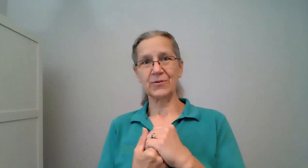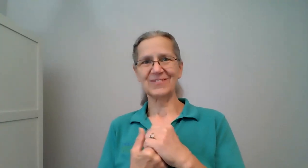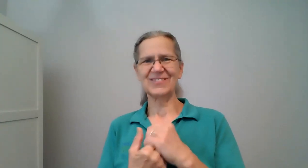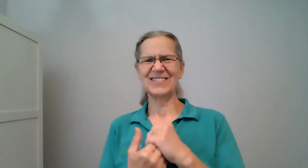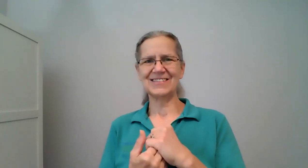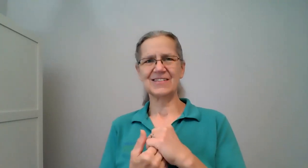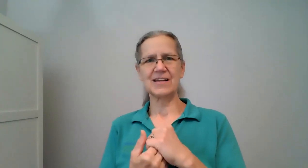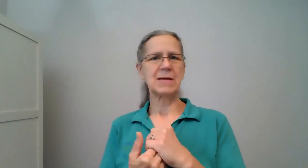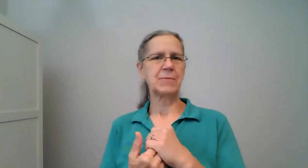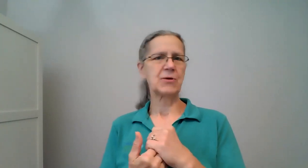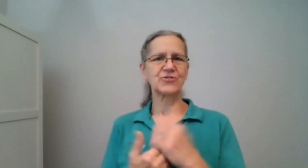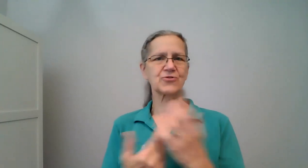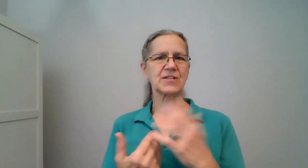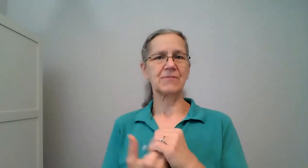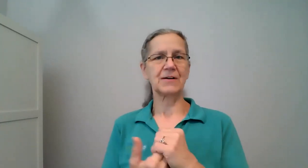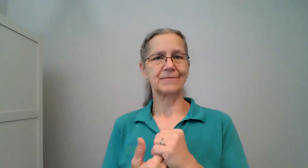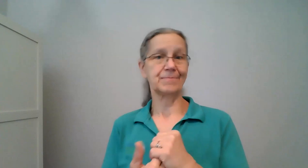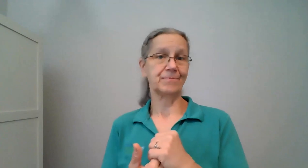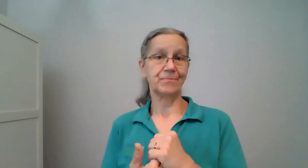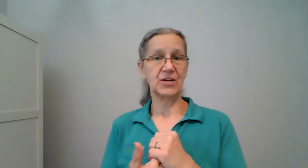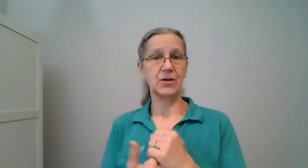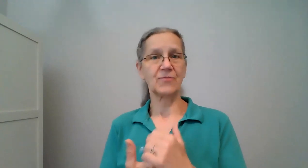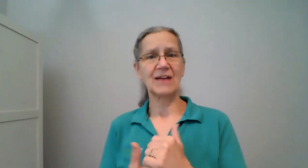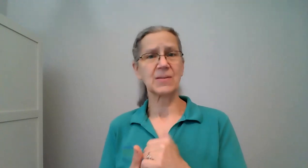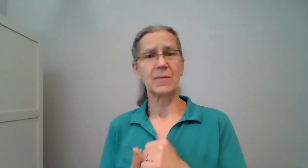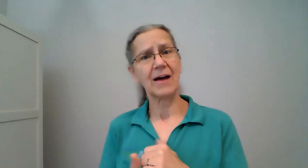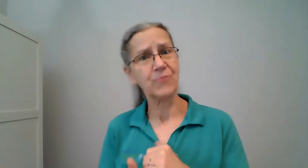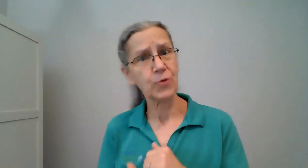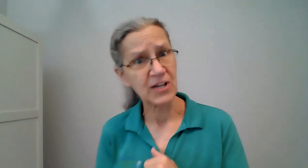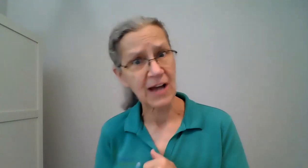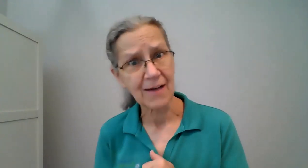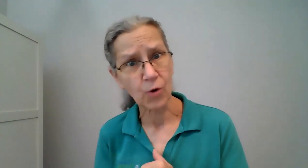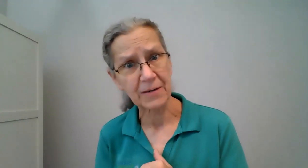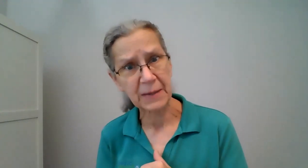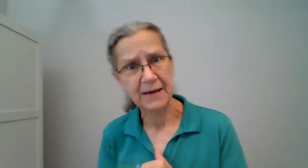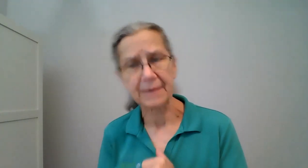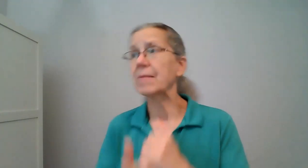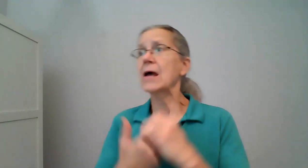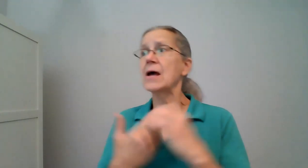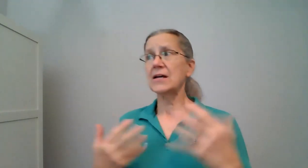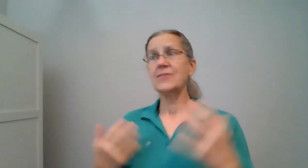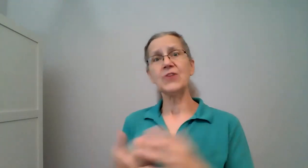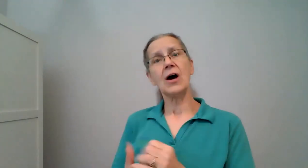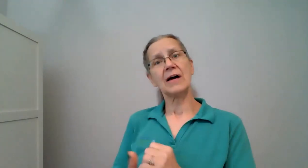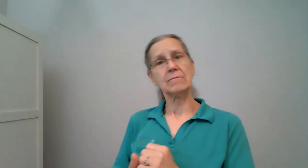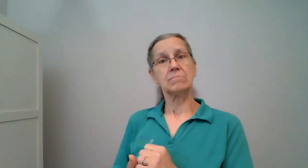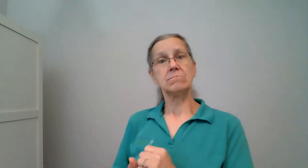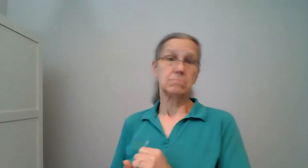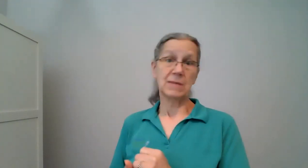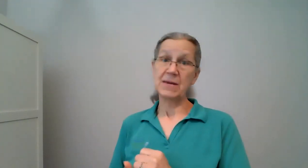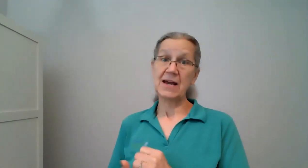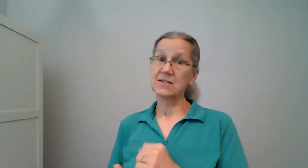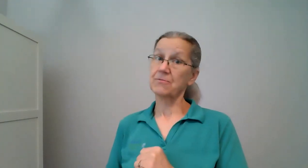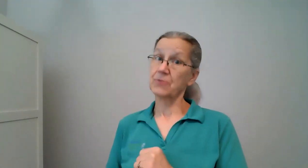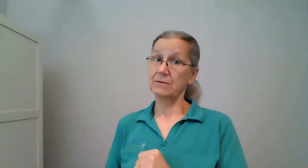and then maybe watch yourself on video if you have some unfortunately i have a bit and if not maybe ask a friend